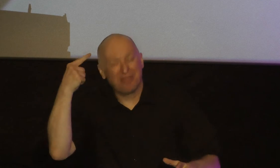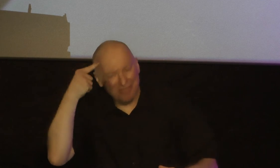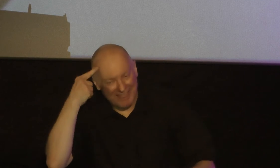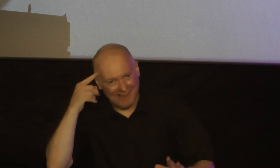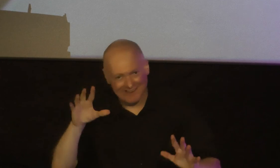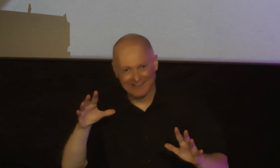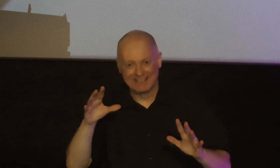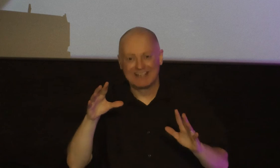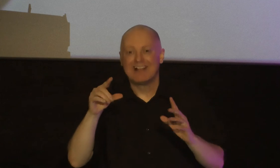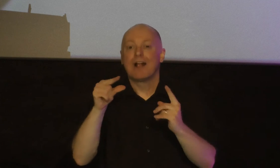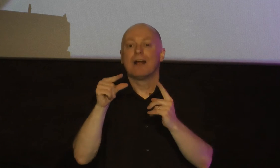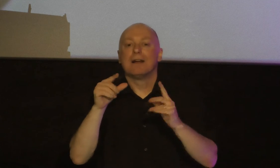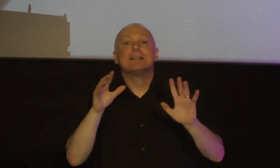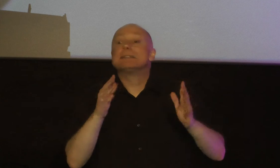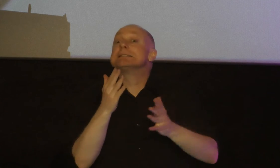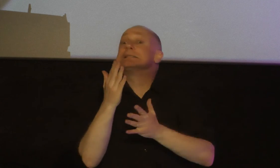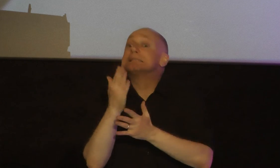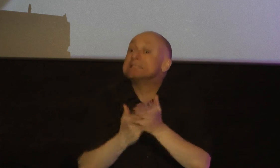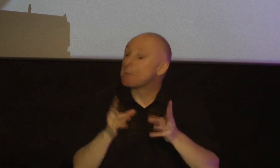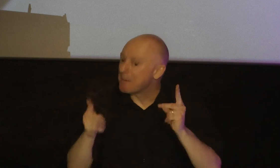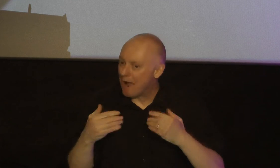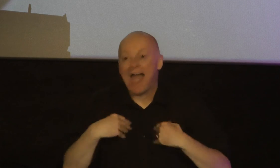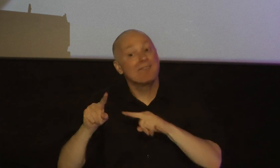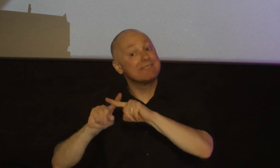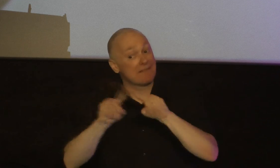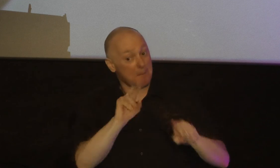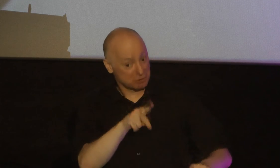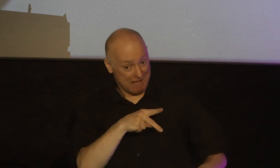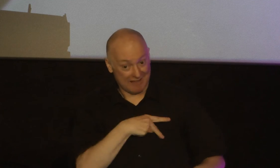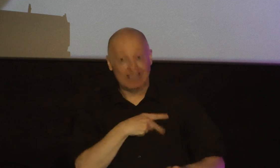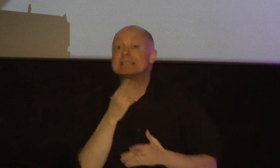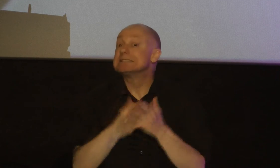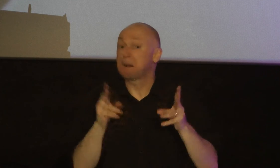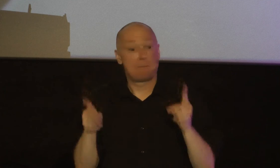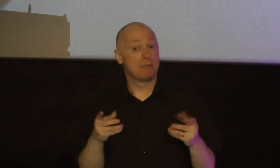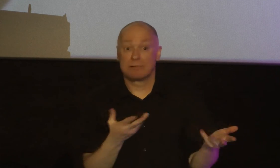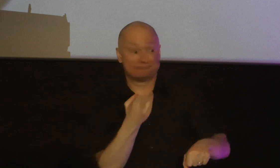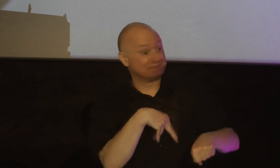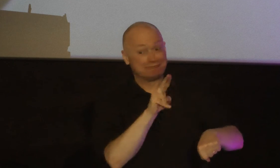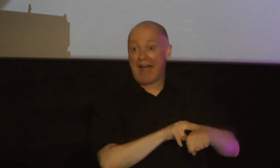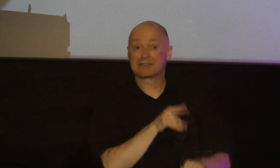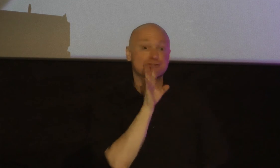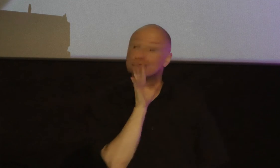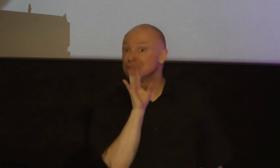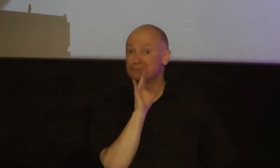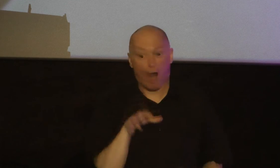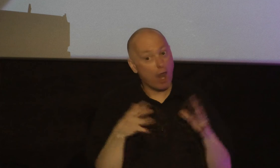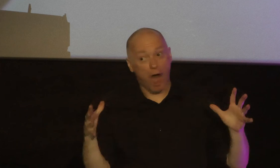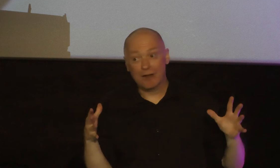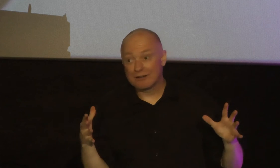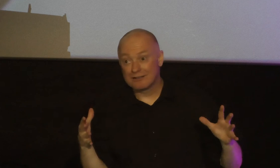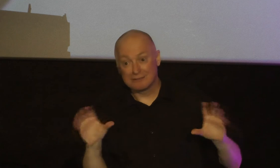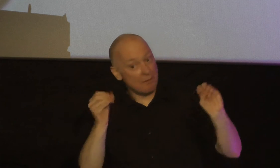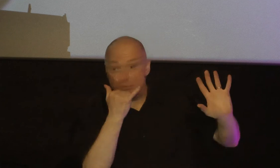here are addressing personality types of any kind because how many know there are just some people are wired they talk more than others right and